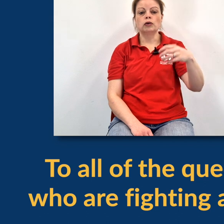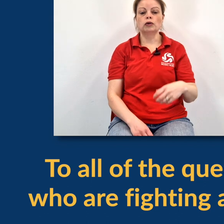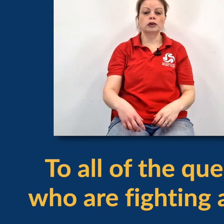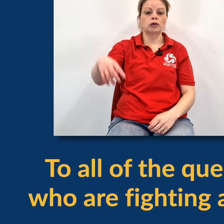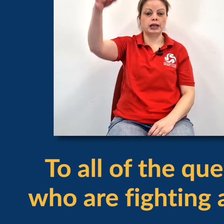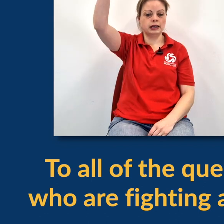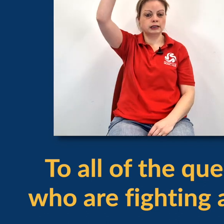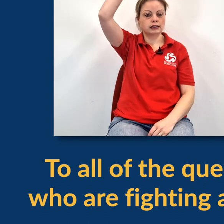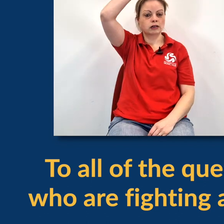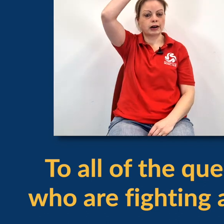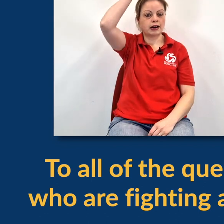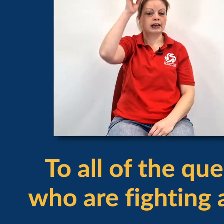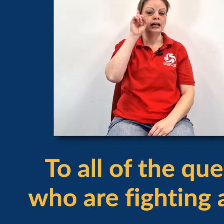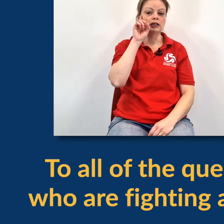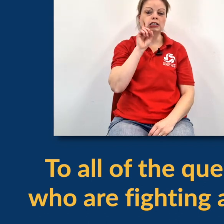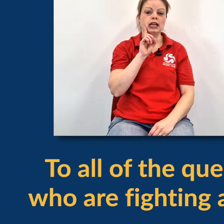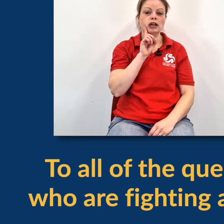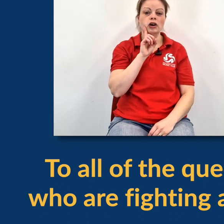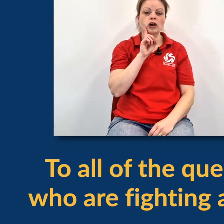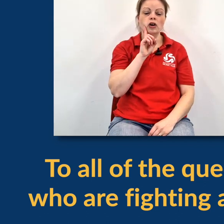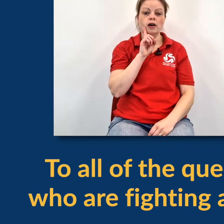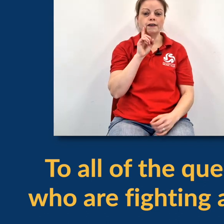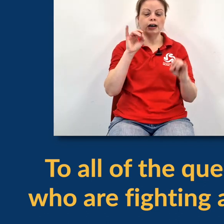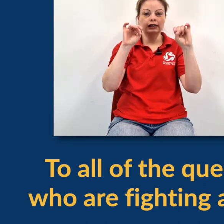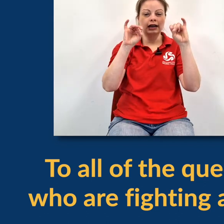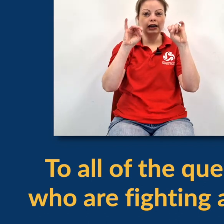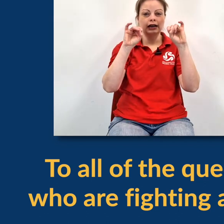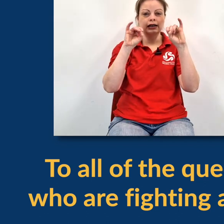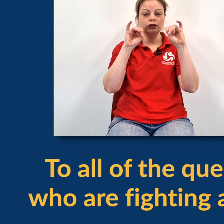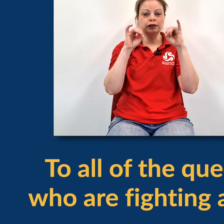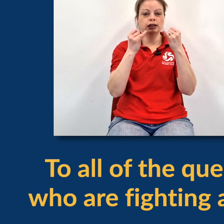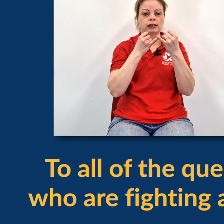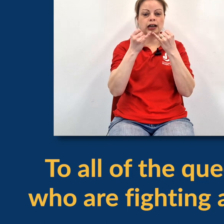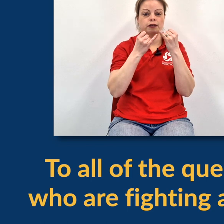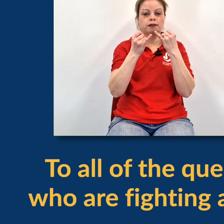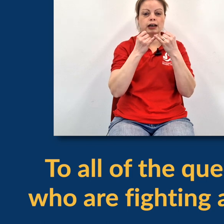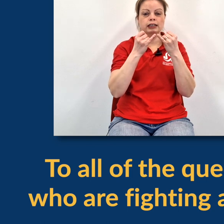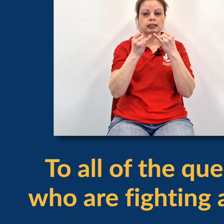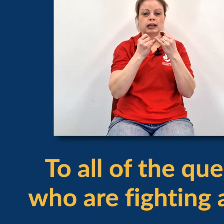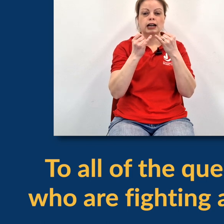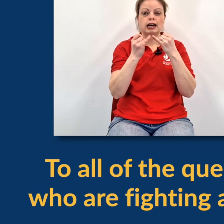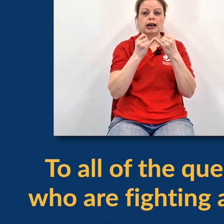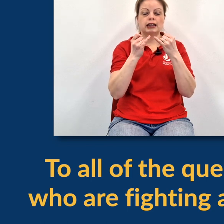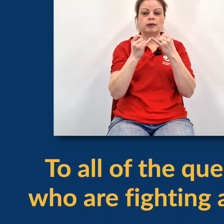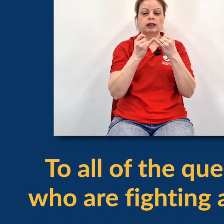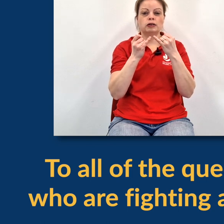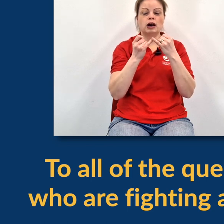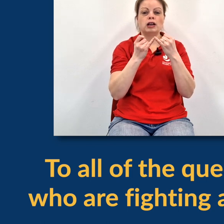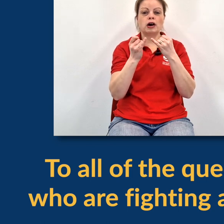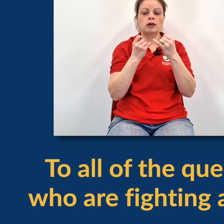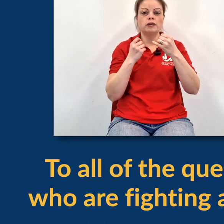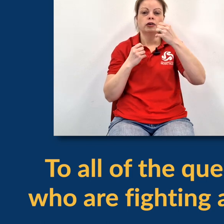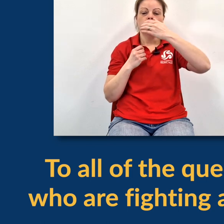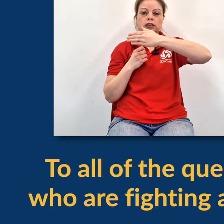To all the Queens, crown and cheek, who are fighting, little fingers are going to have a fight and then we're going to